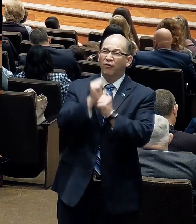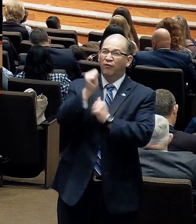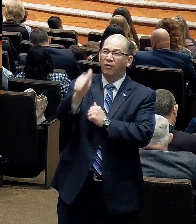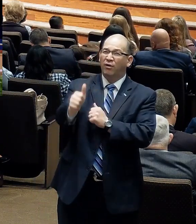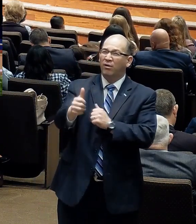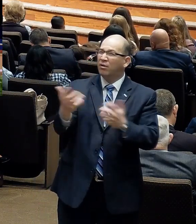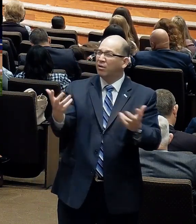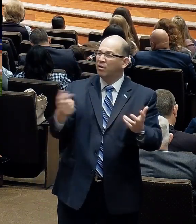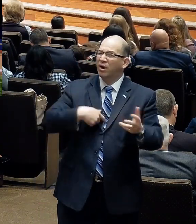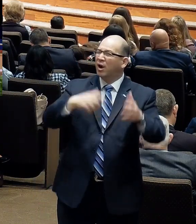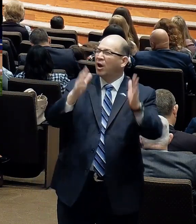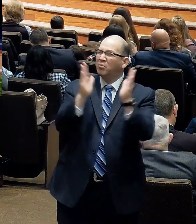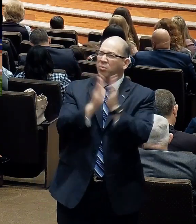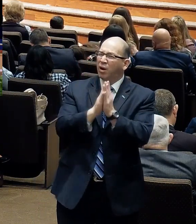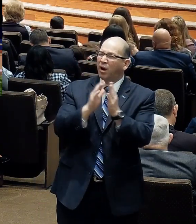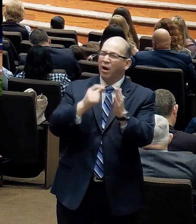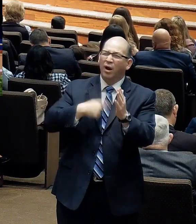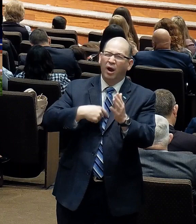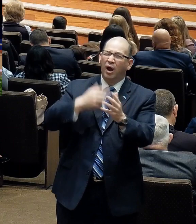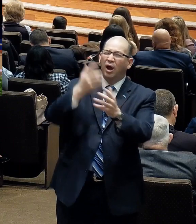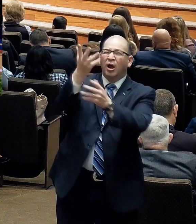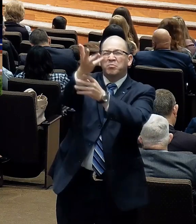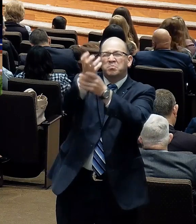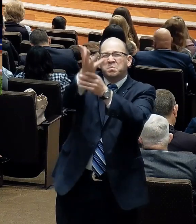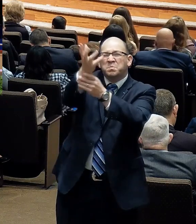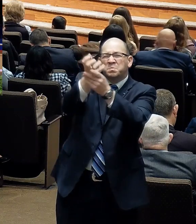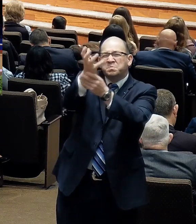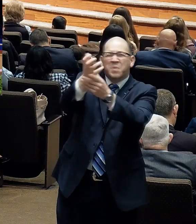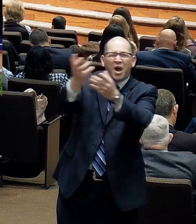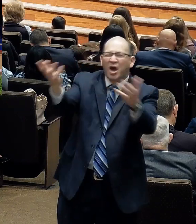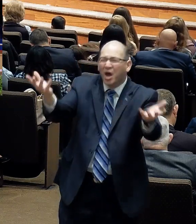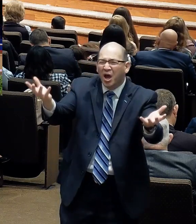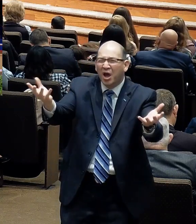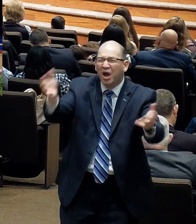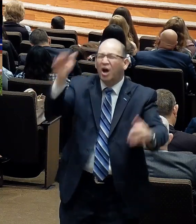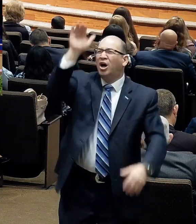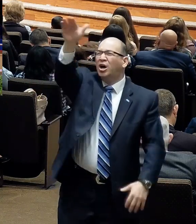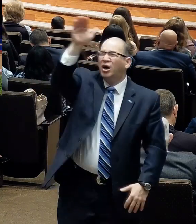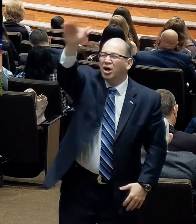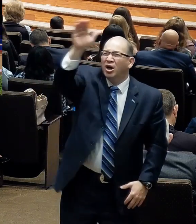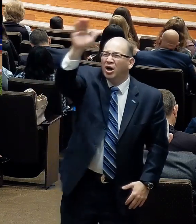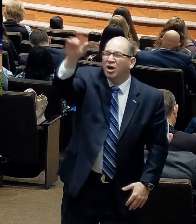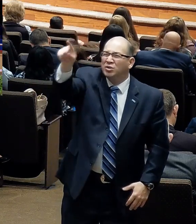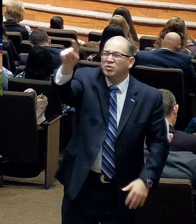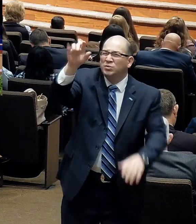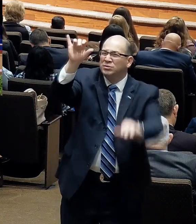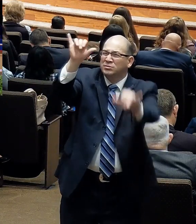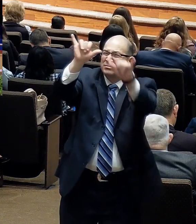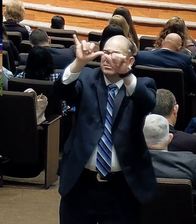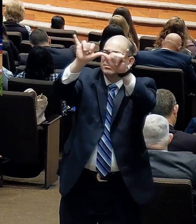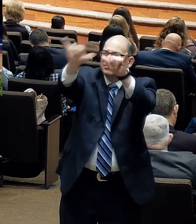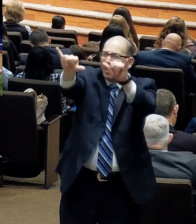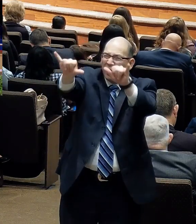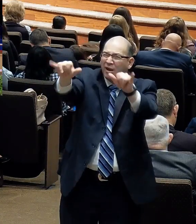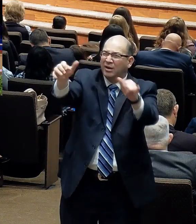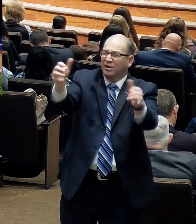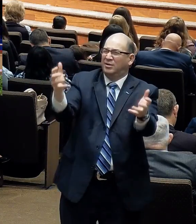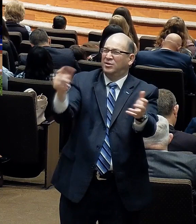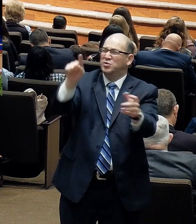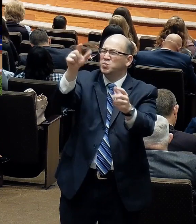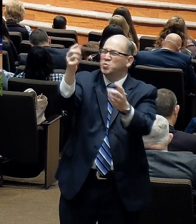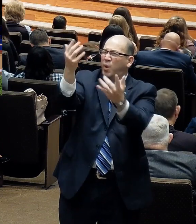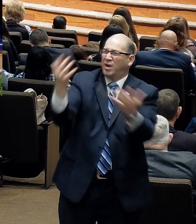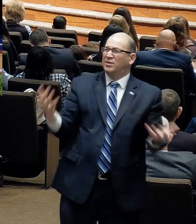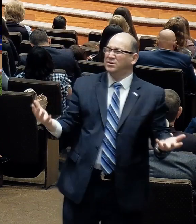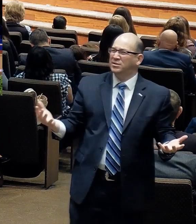I sought you. And you allowed this into my life. And I came before you and I pleaded. And yet his timing isn't always our timing, is it? His answer